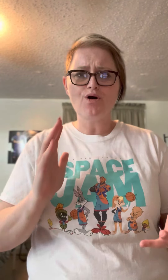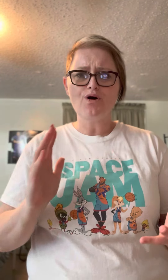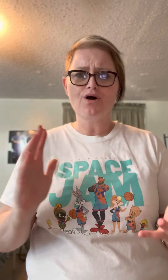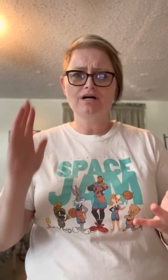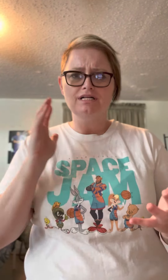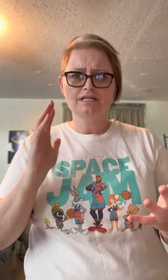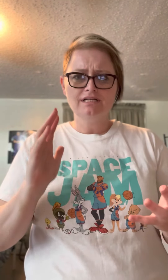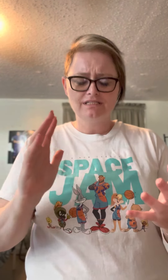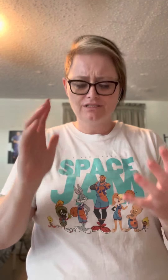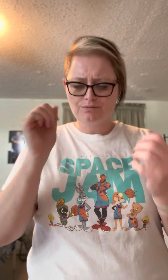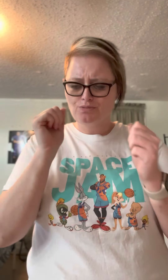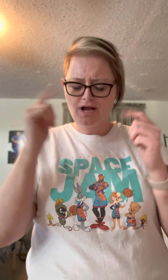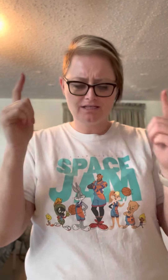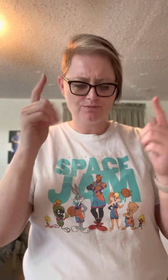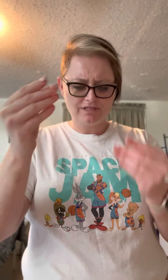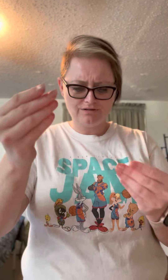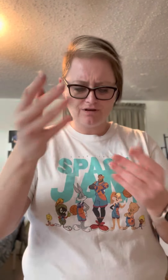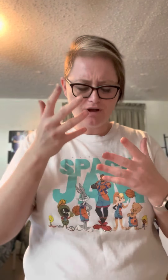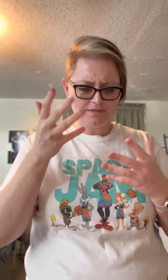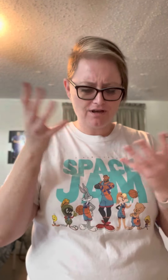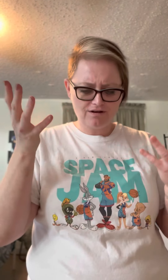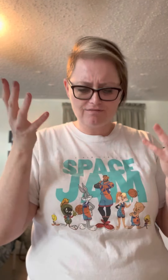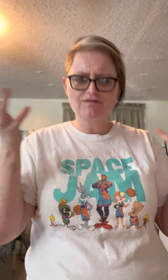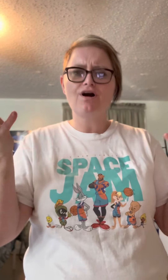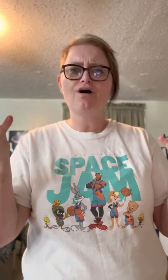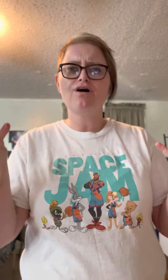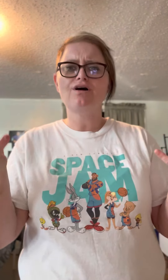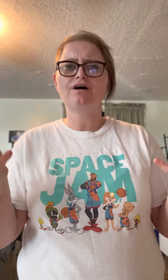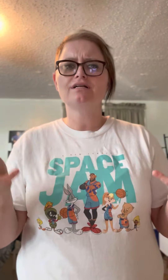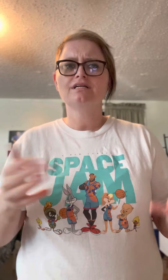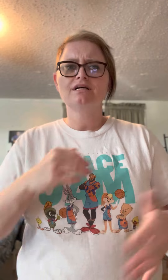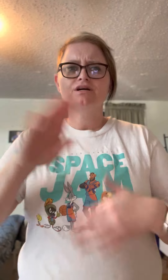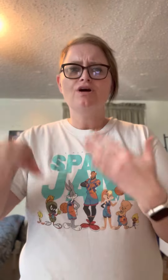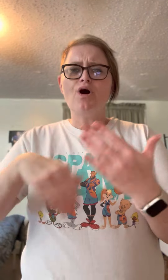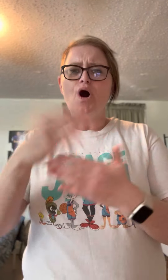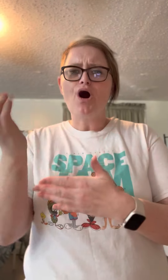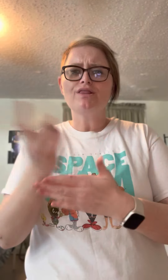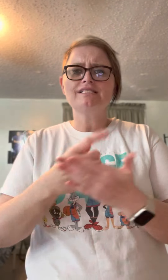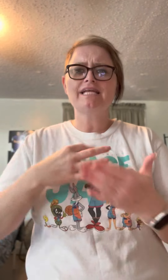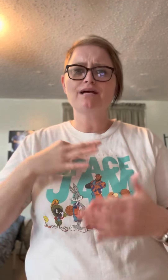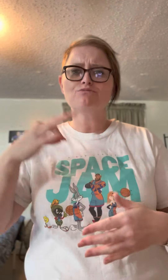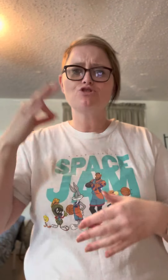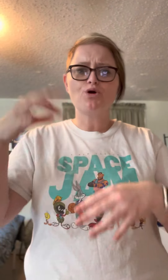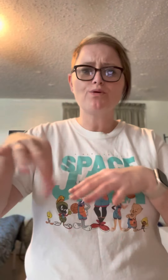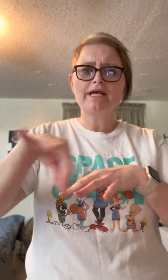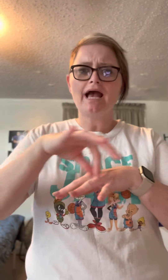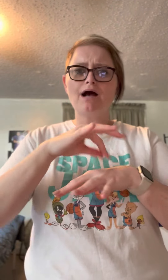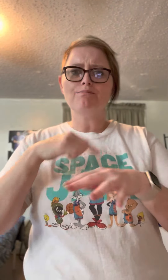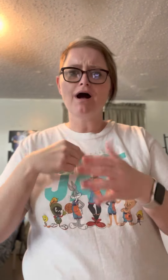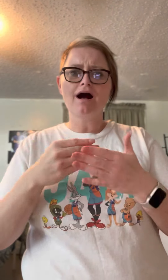Surprised when you caught me, fall Hardest damn jewelry I fall